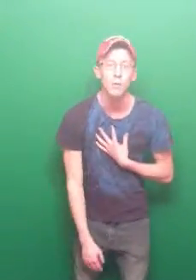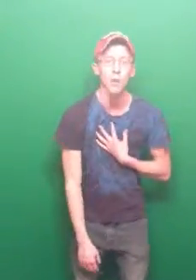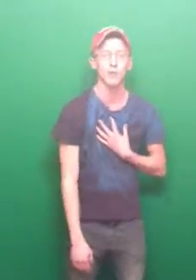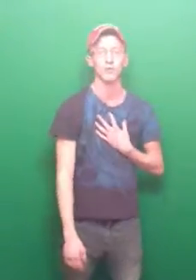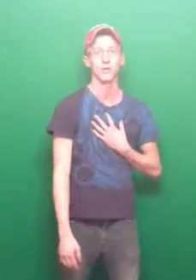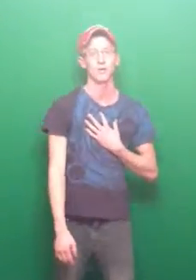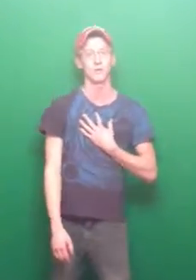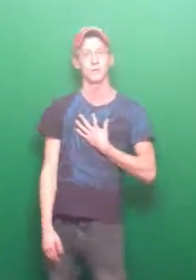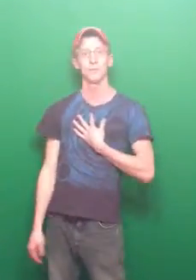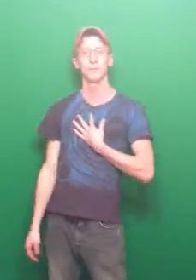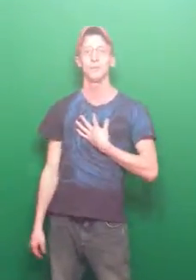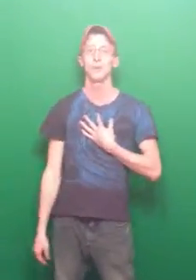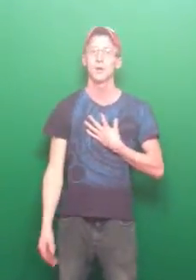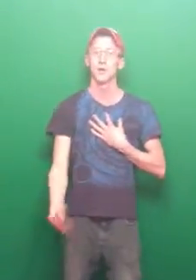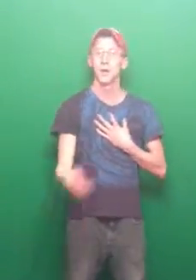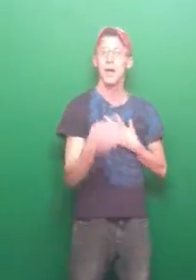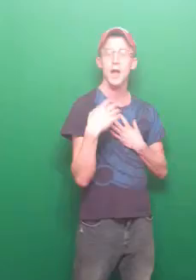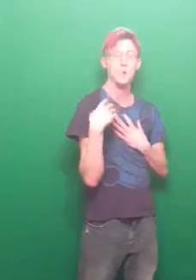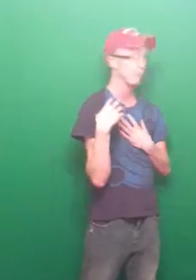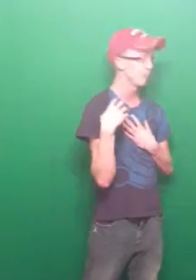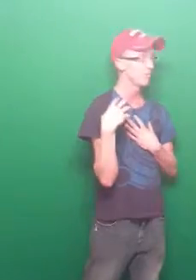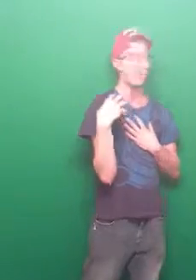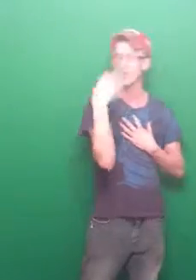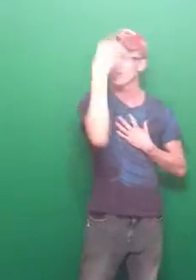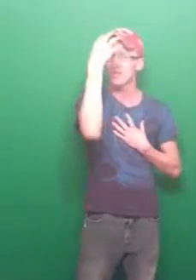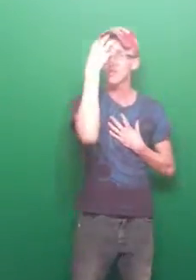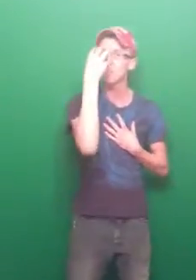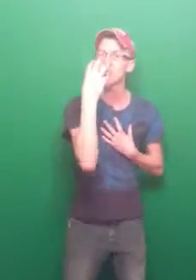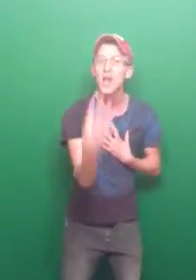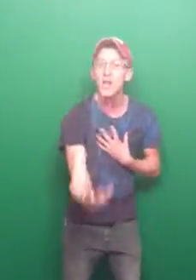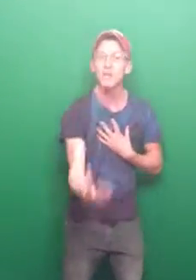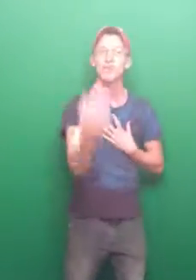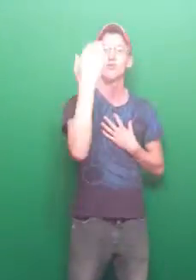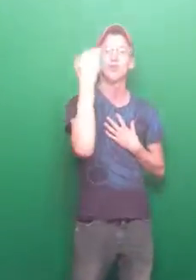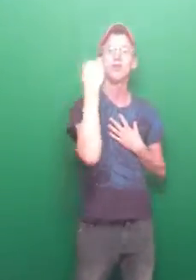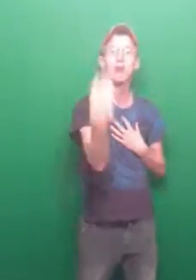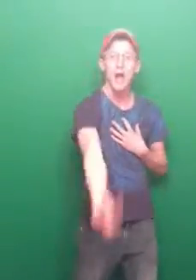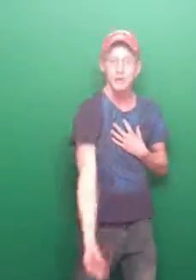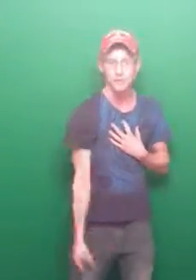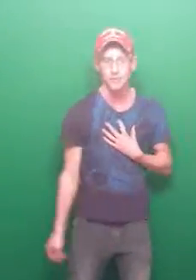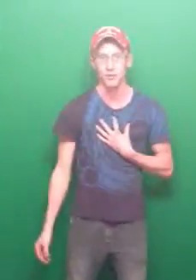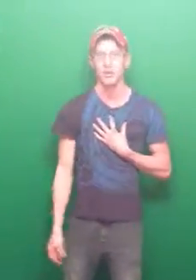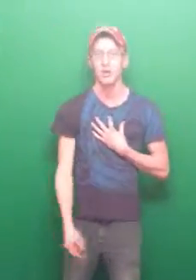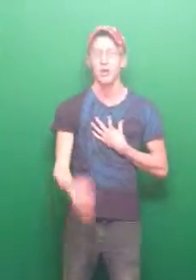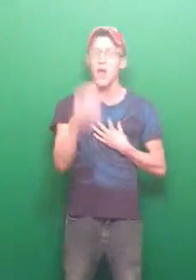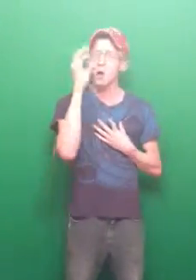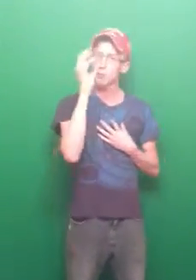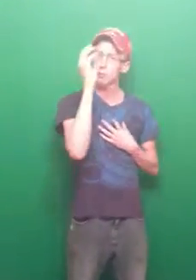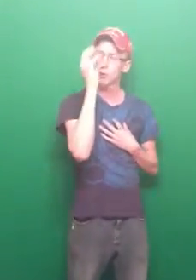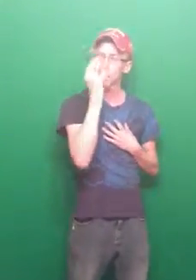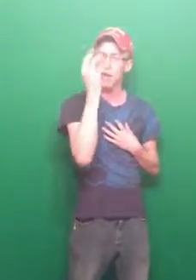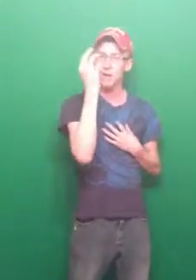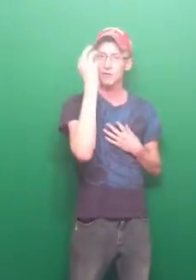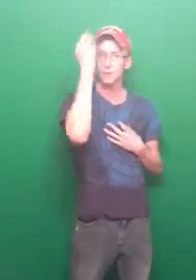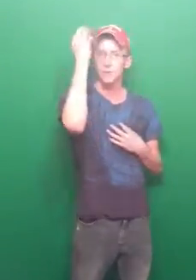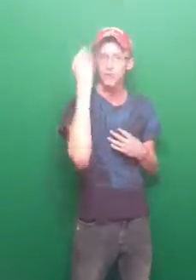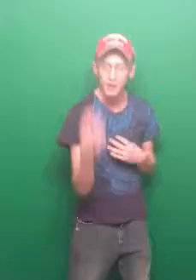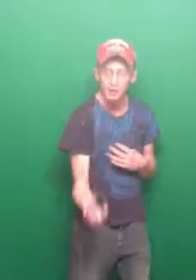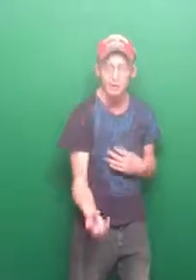to watch this and change your life. Help realize the potential